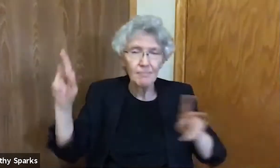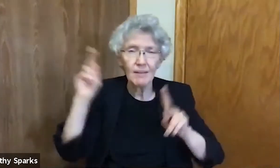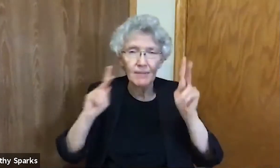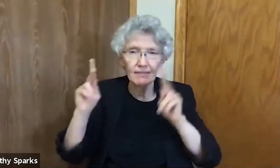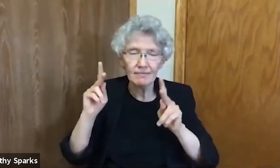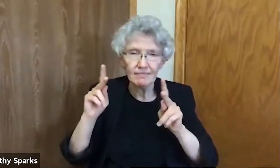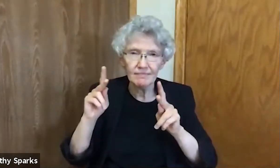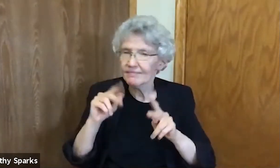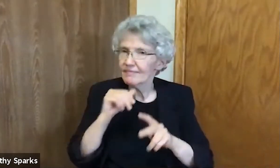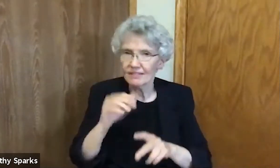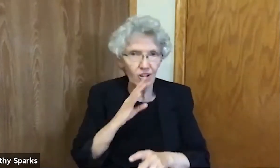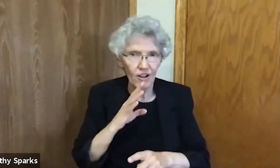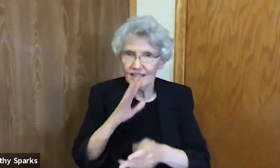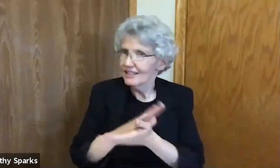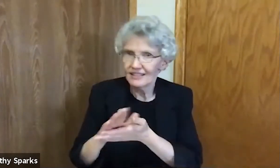so were the words of everyone around me.